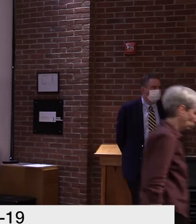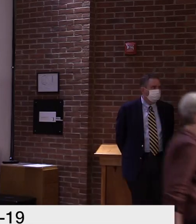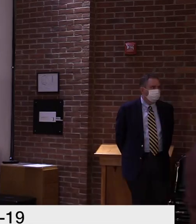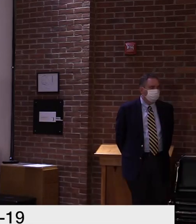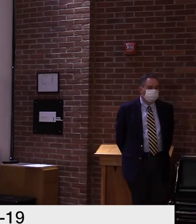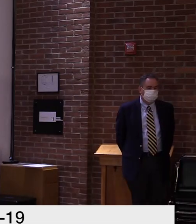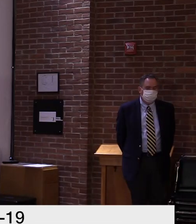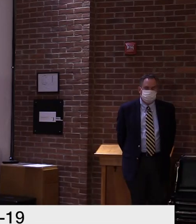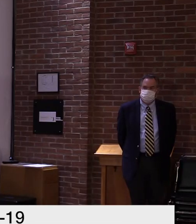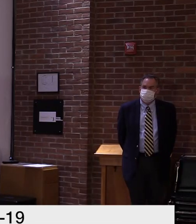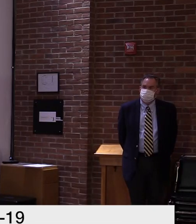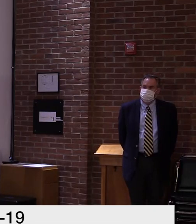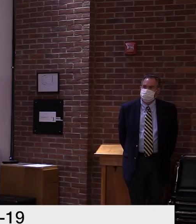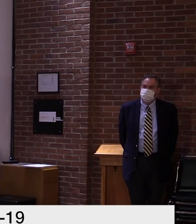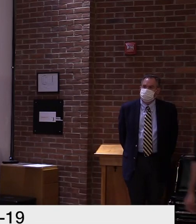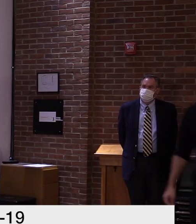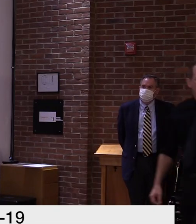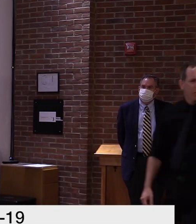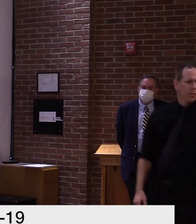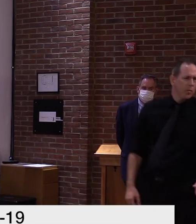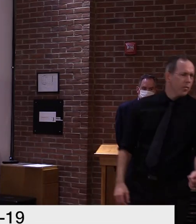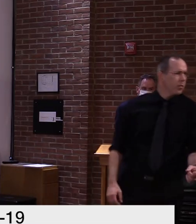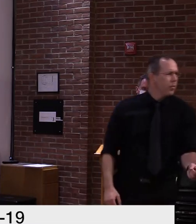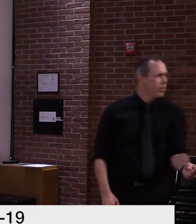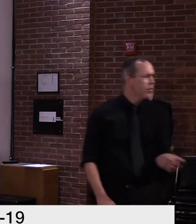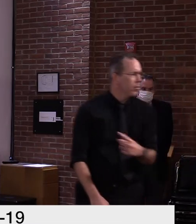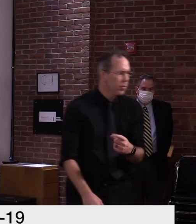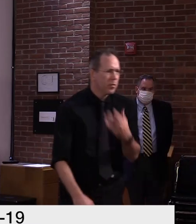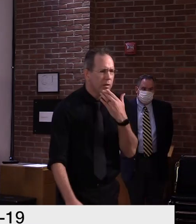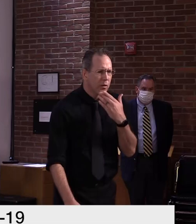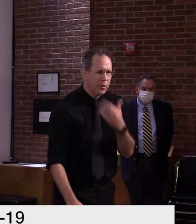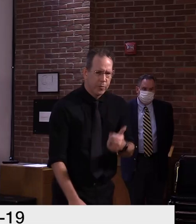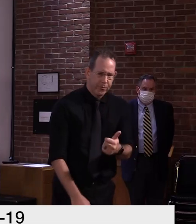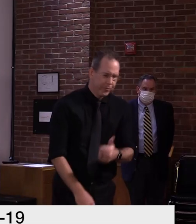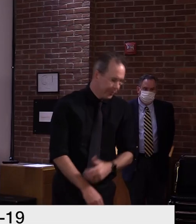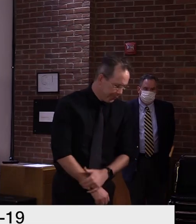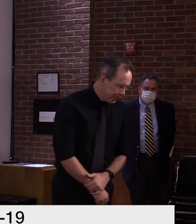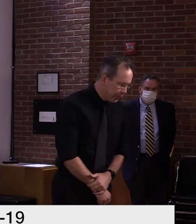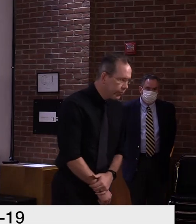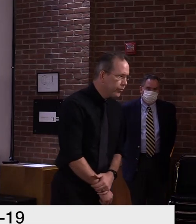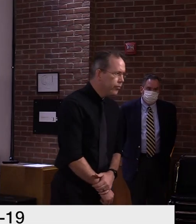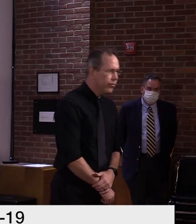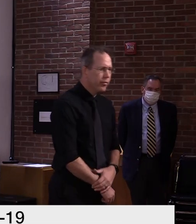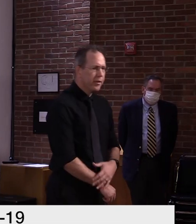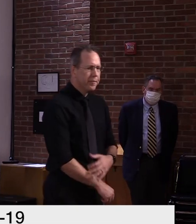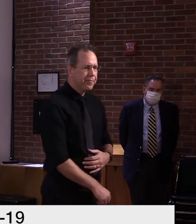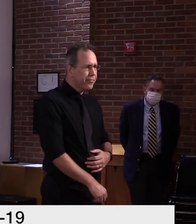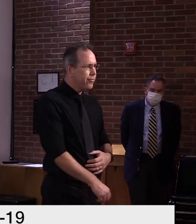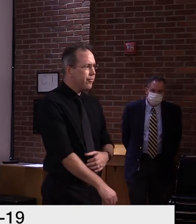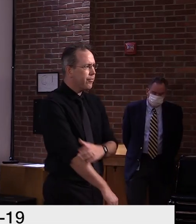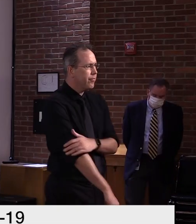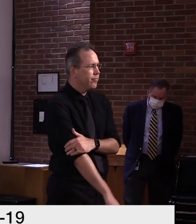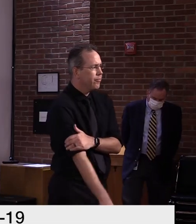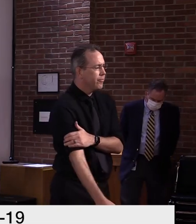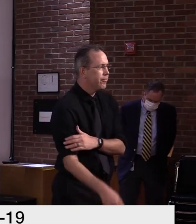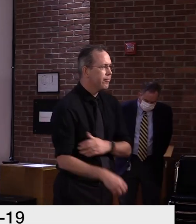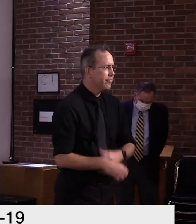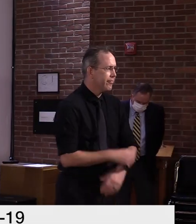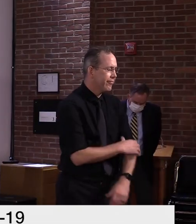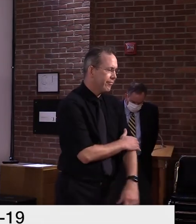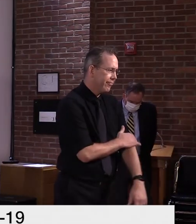Um, that answers everything. Thank you. Thank you. Ann Wallace Allen, BT Digger.